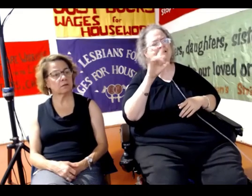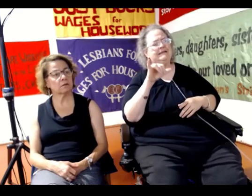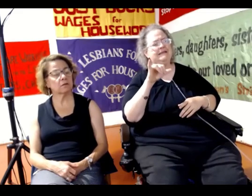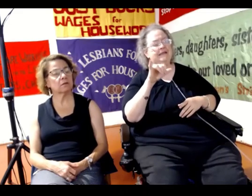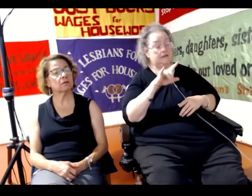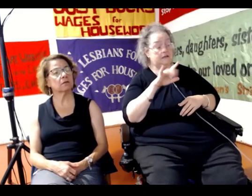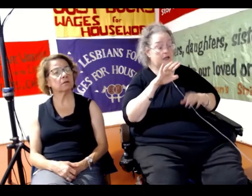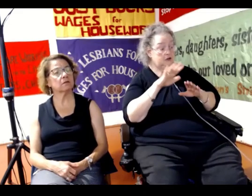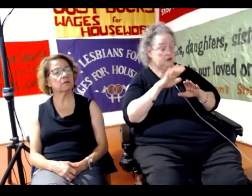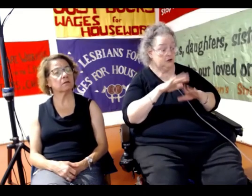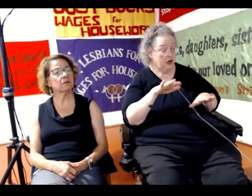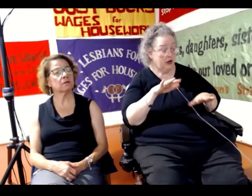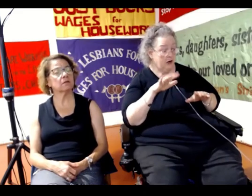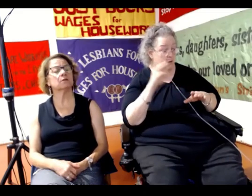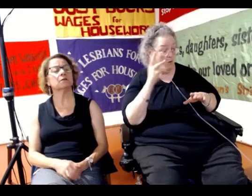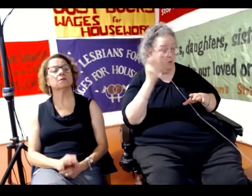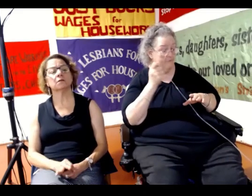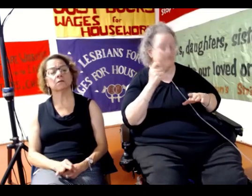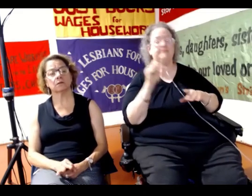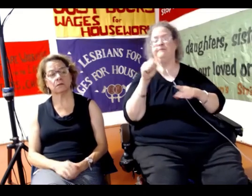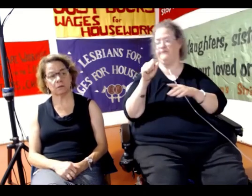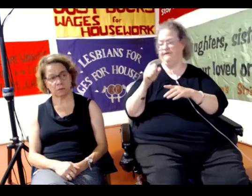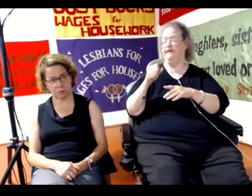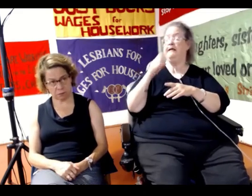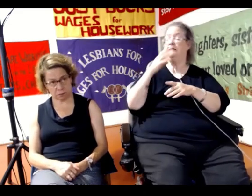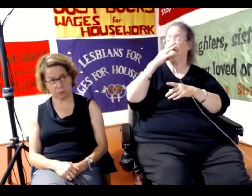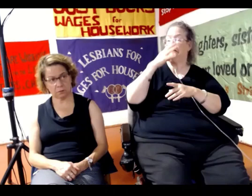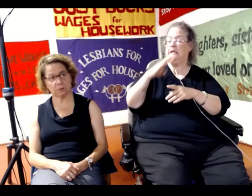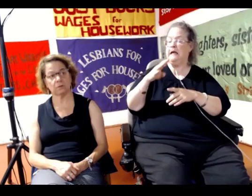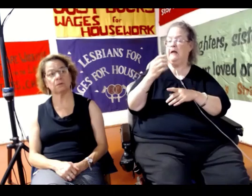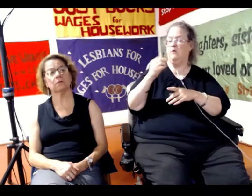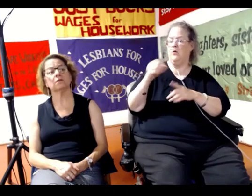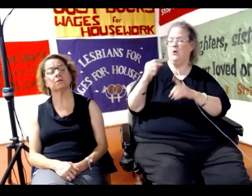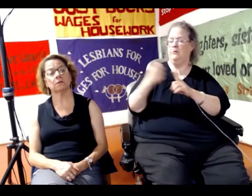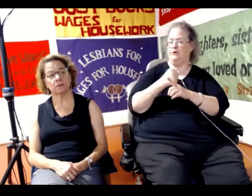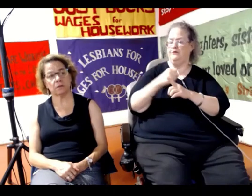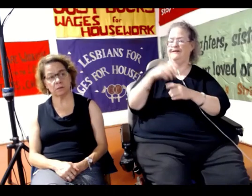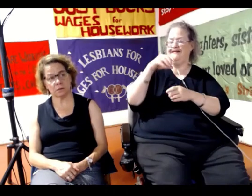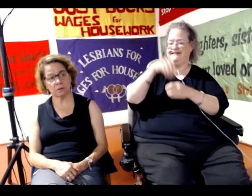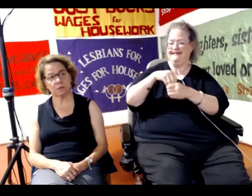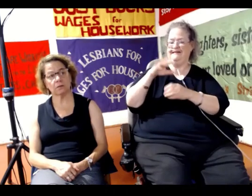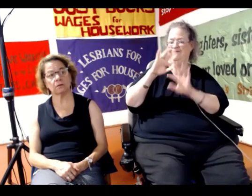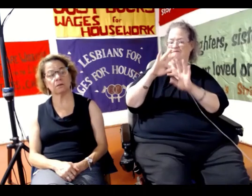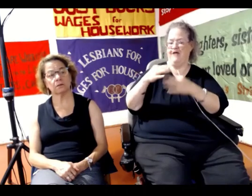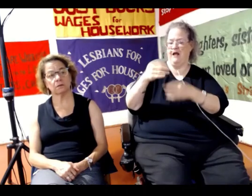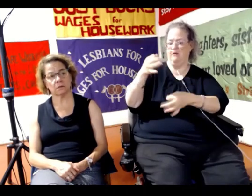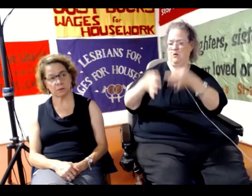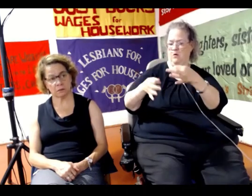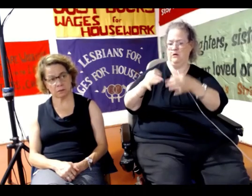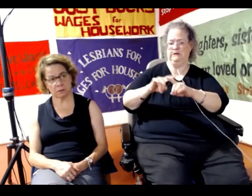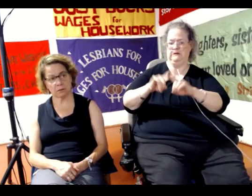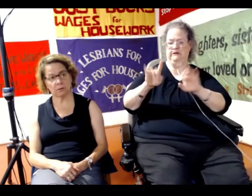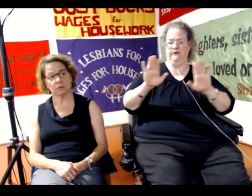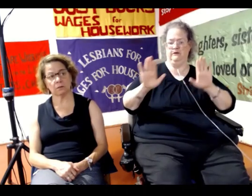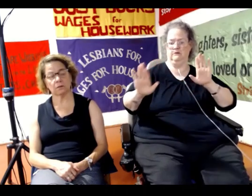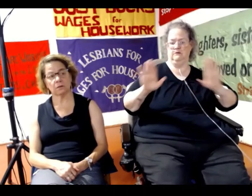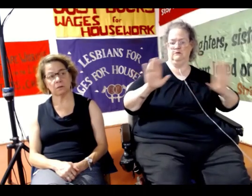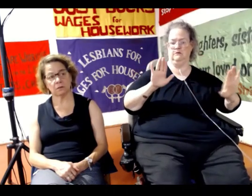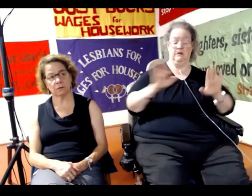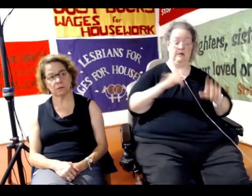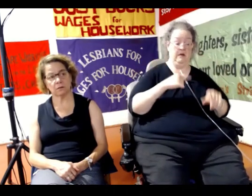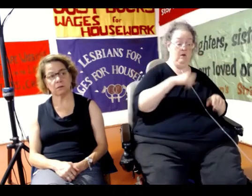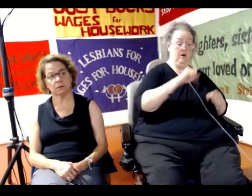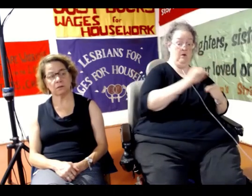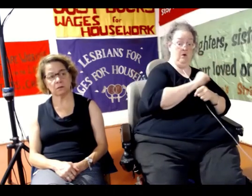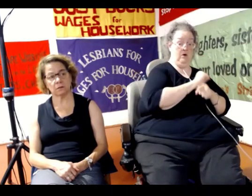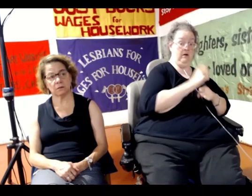It's neglect or abuse, and it's in family court. And as I said, we were primarily working in criminal courts.